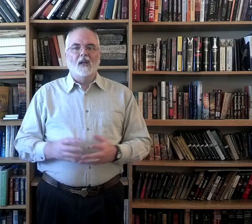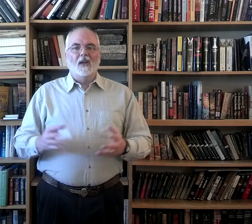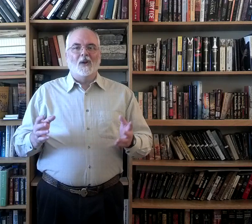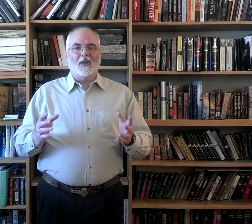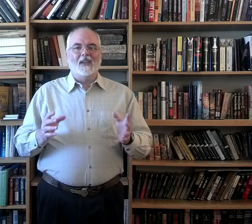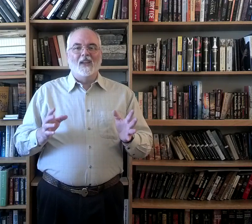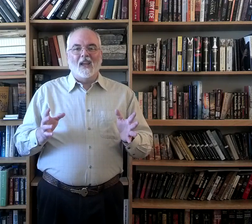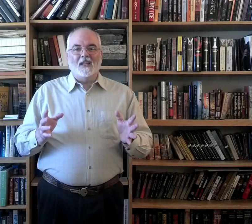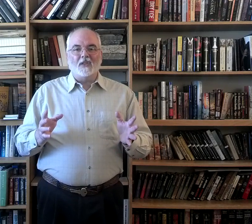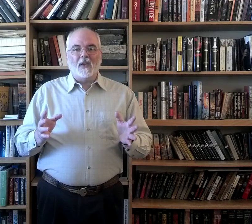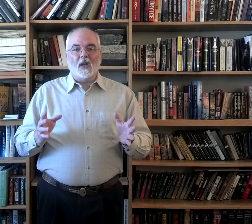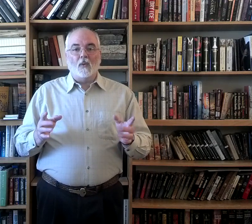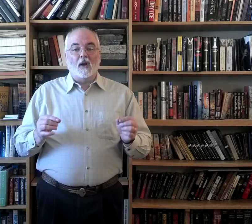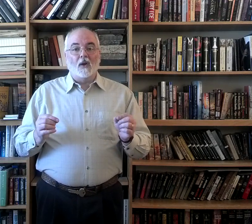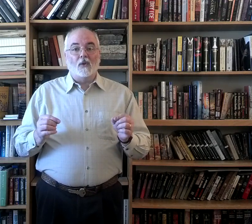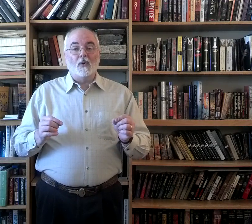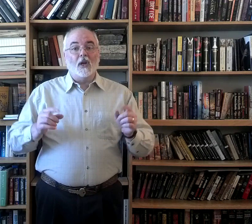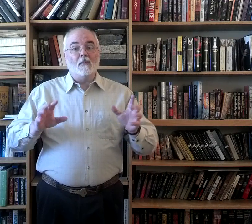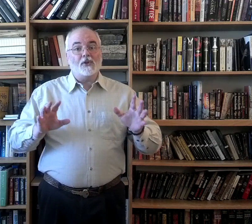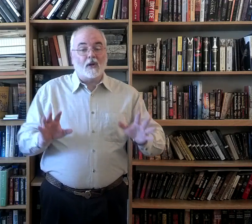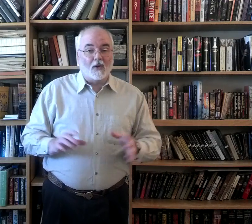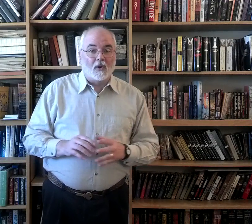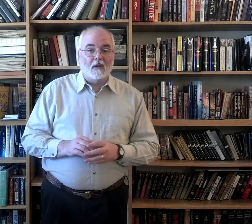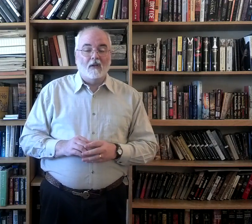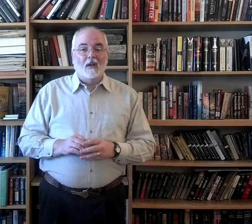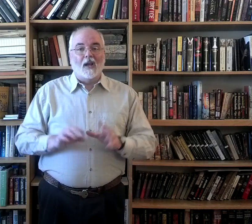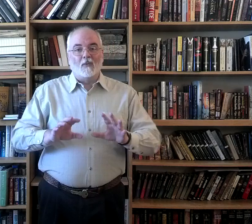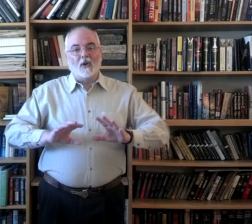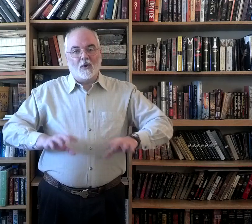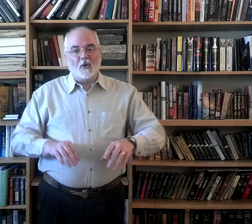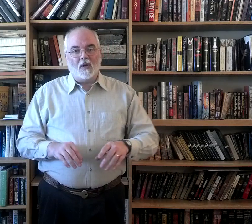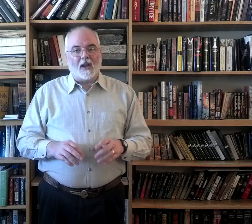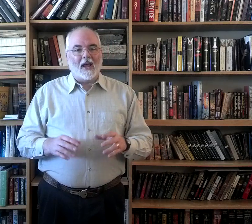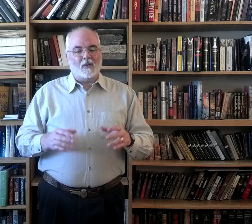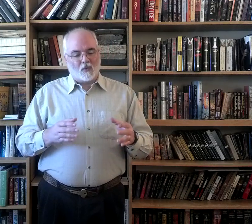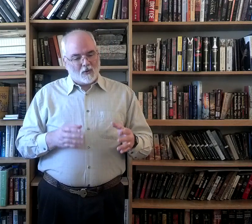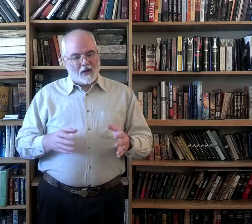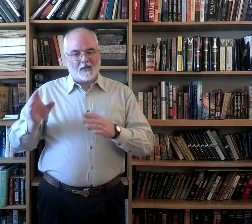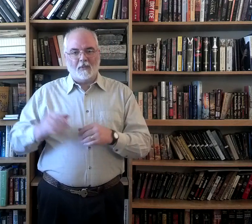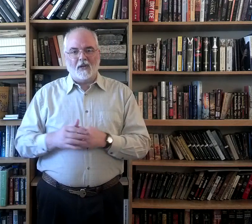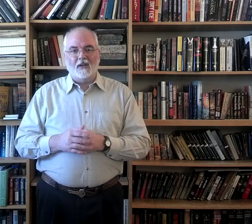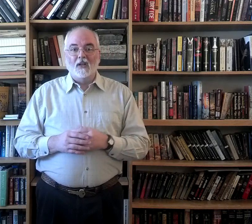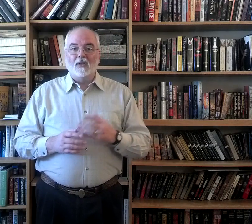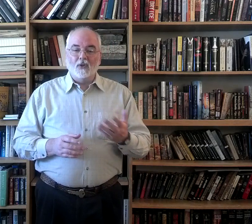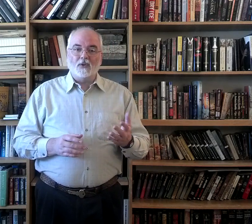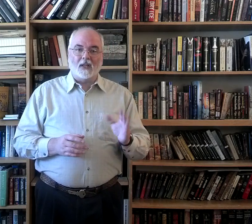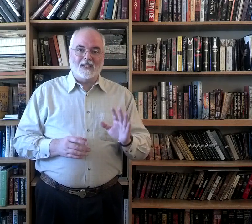Okay, in this video we're going to go through Come Share the Lord, and we're going to do it at regular speed, using this